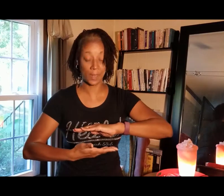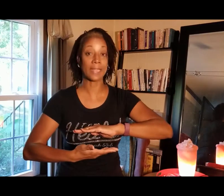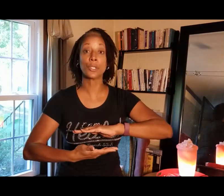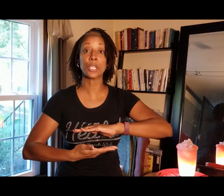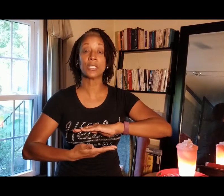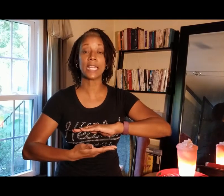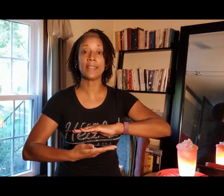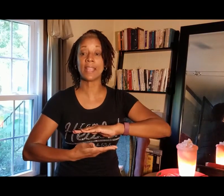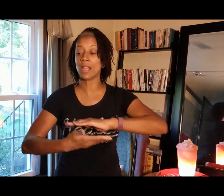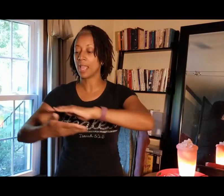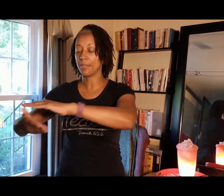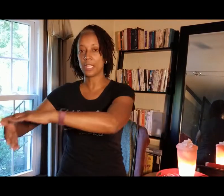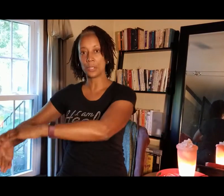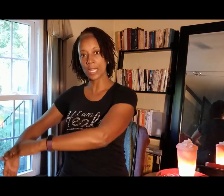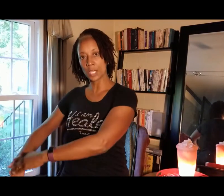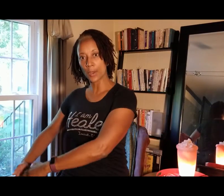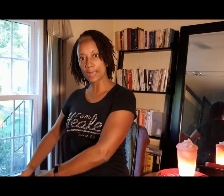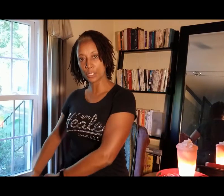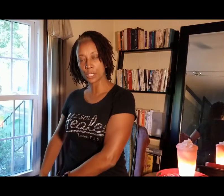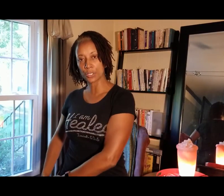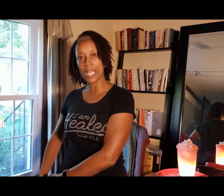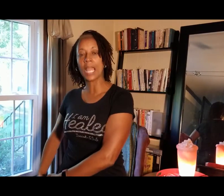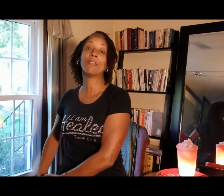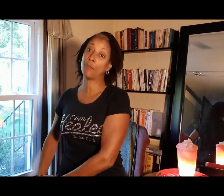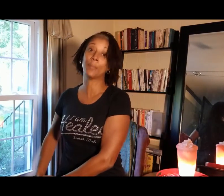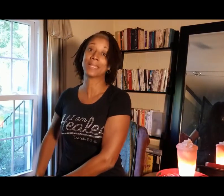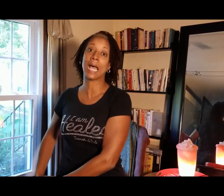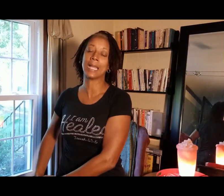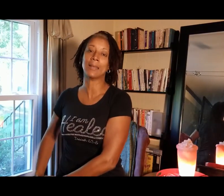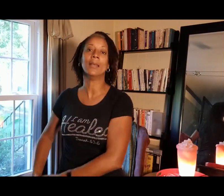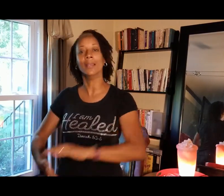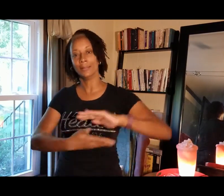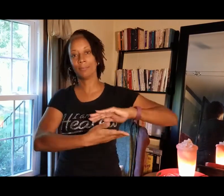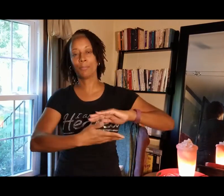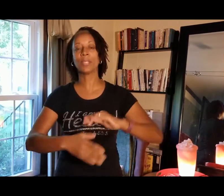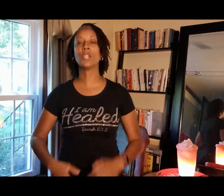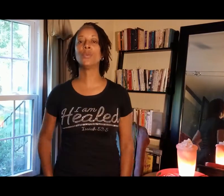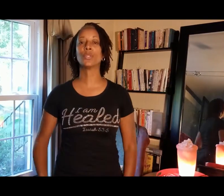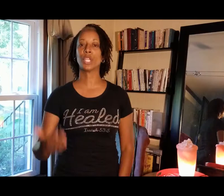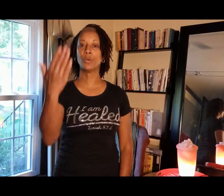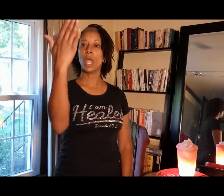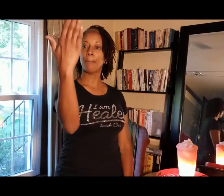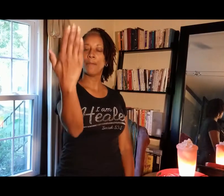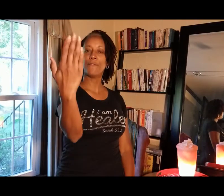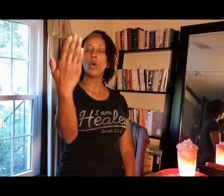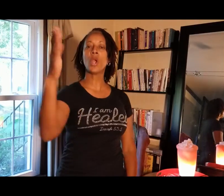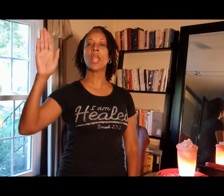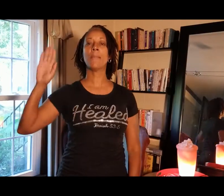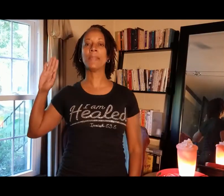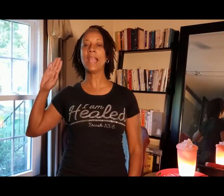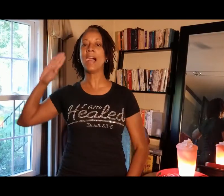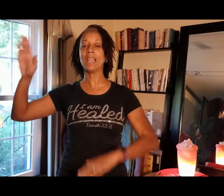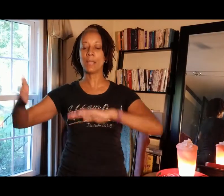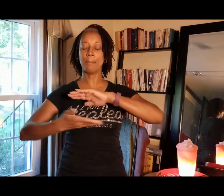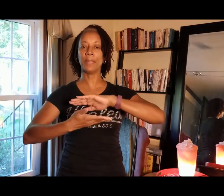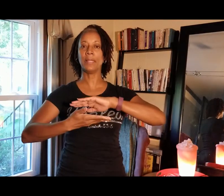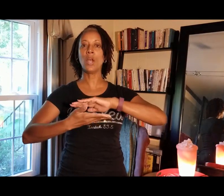Your hands are going to stay there. Then you take your hands to your side for beside. Pretty cool. So before, behind, below,